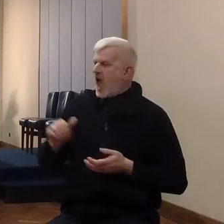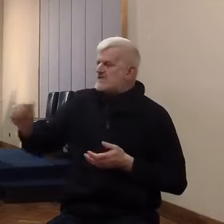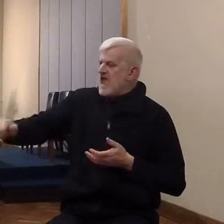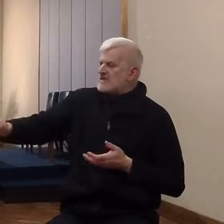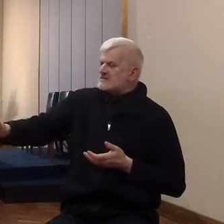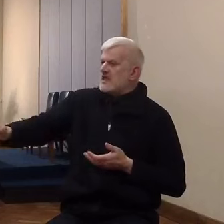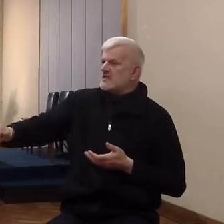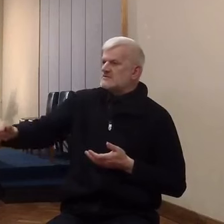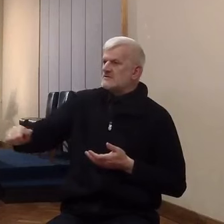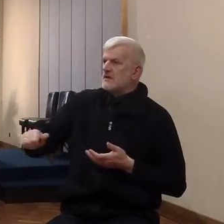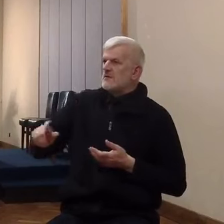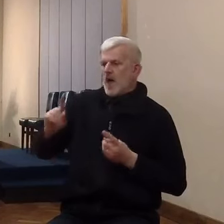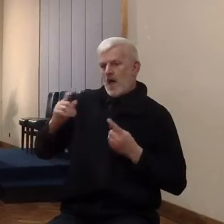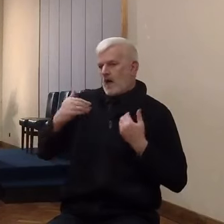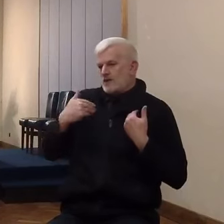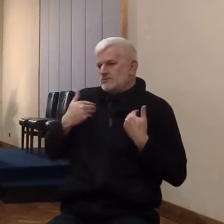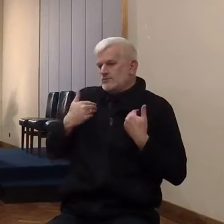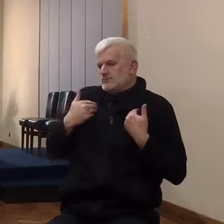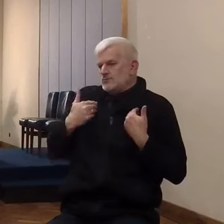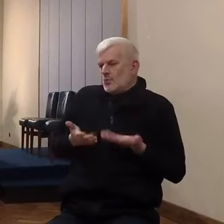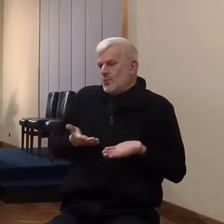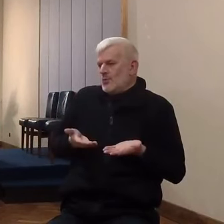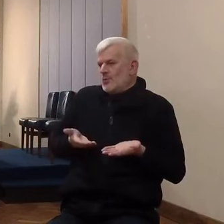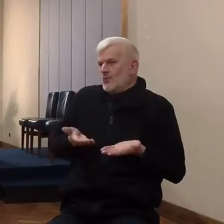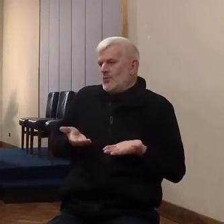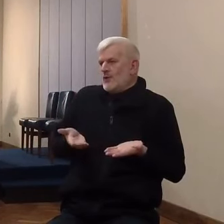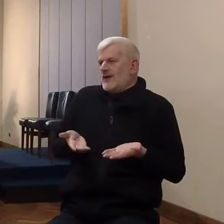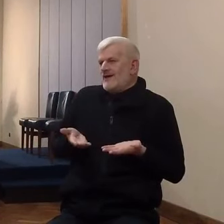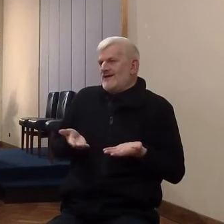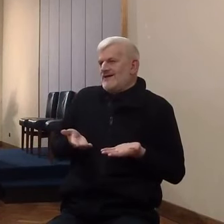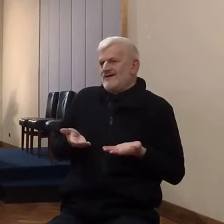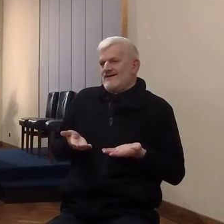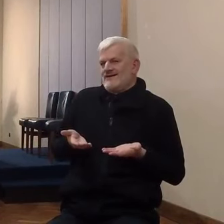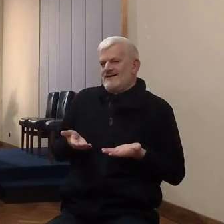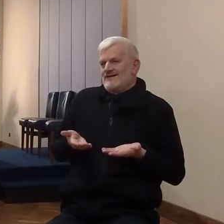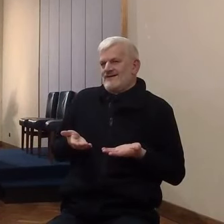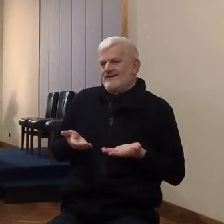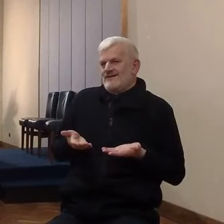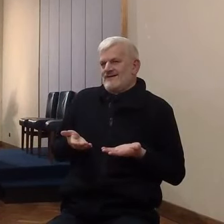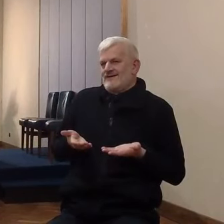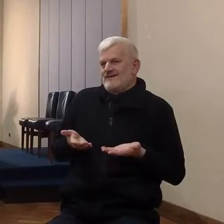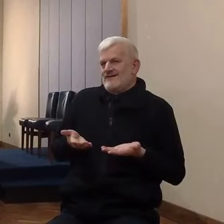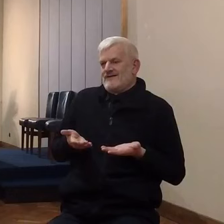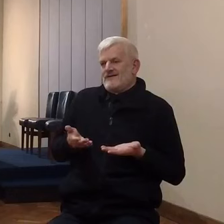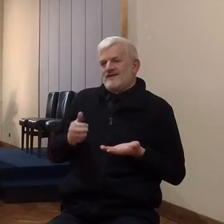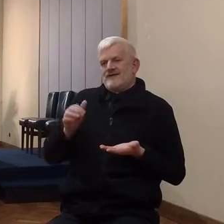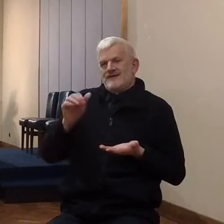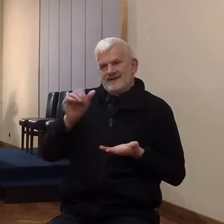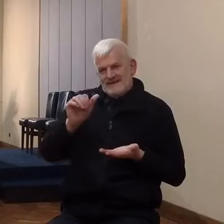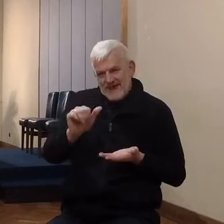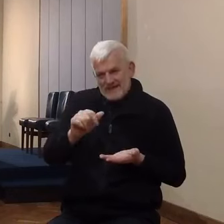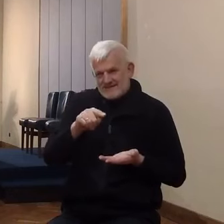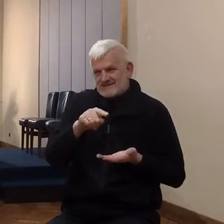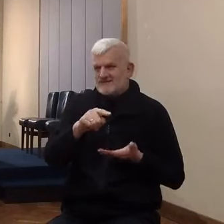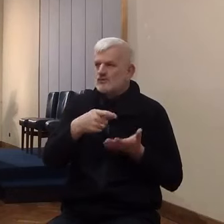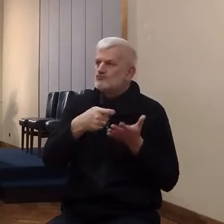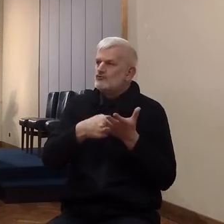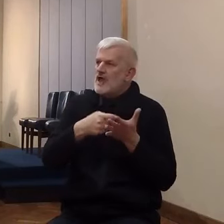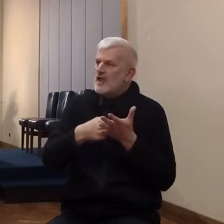God's willow. But she doesn't yet know that you can pray about everything. She doesn't yet know that you